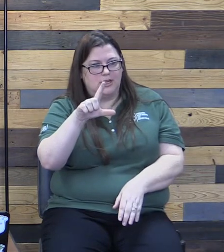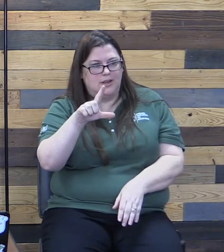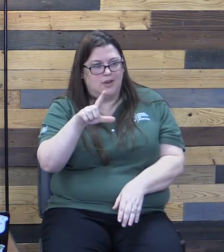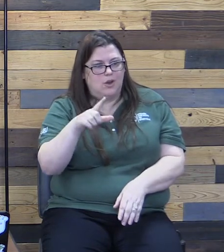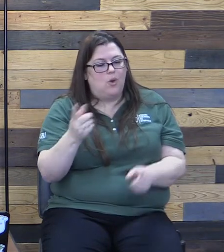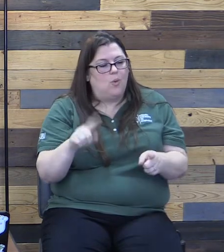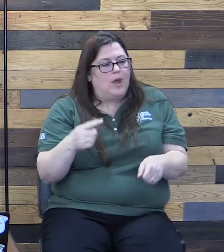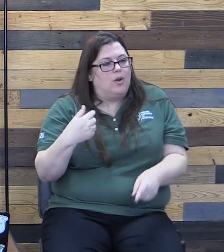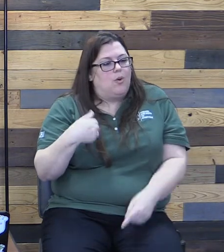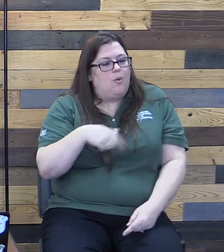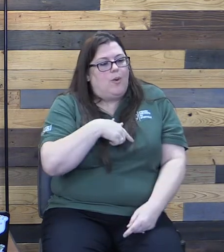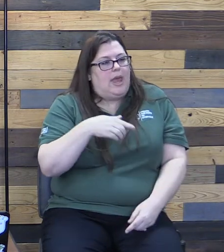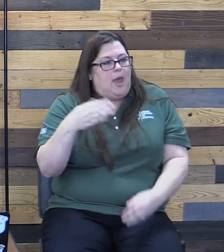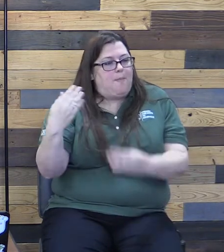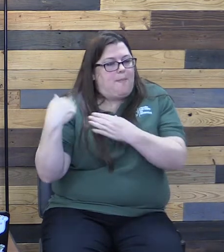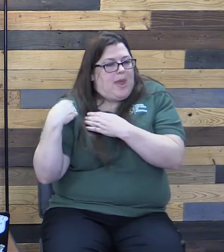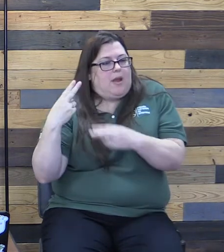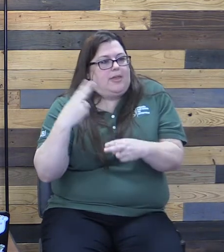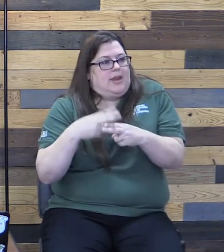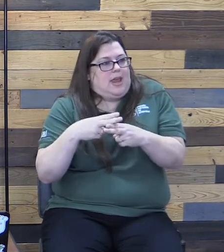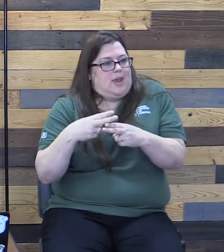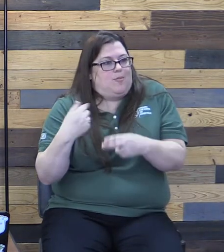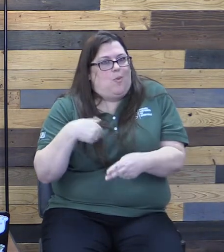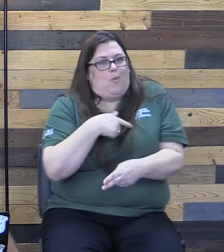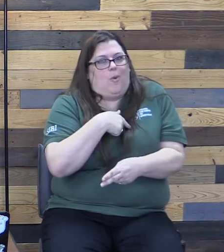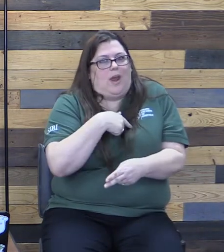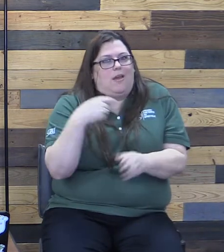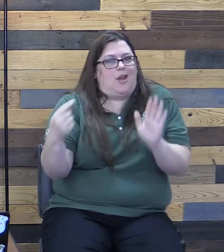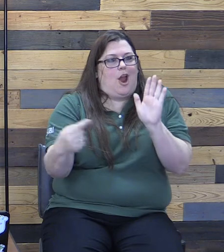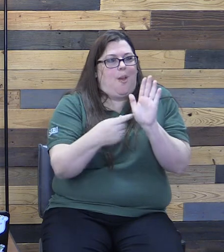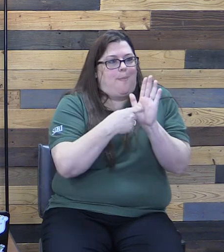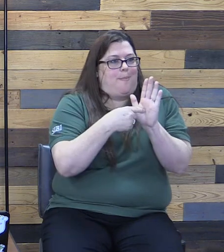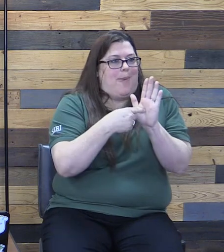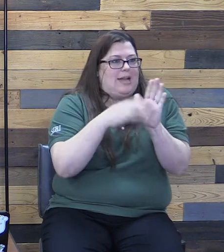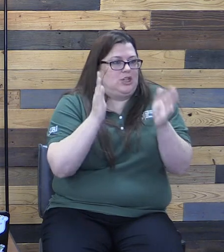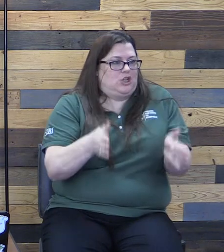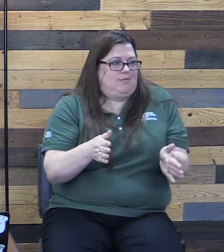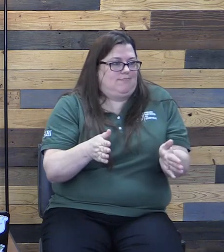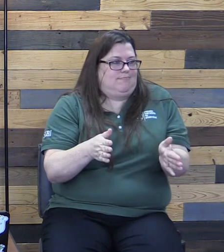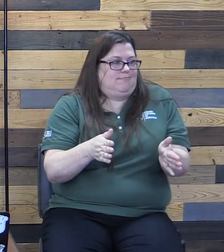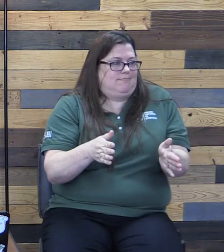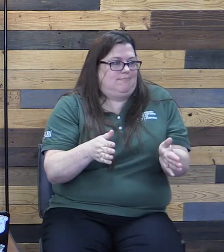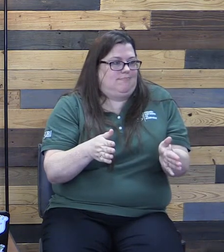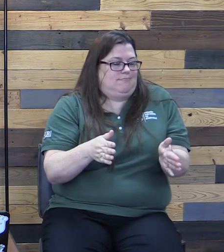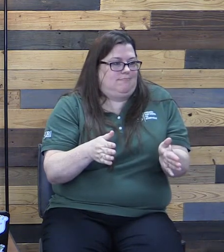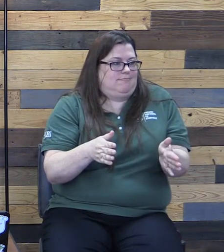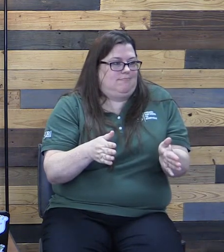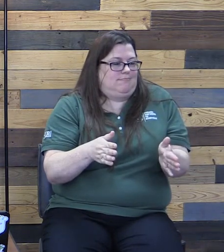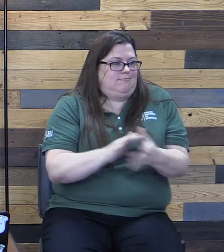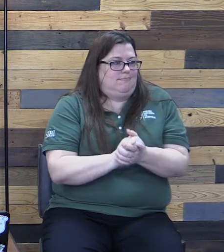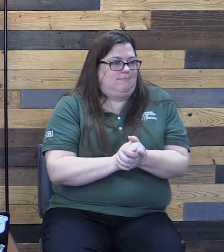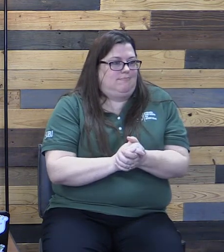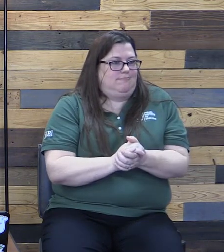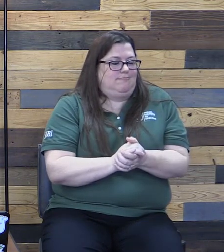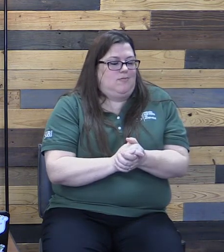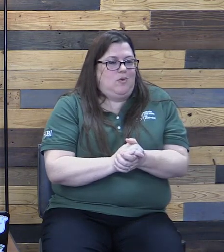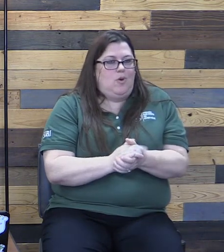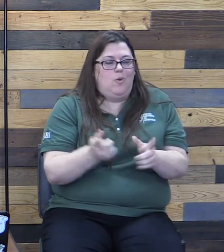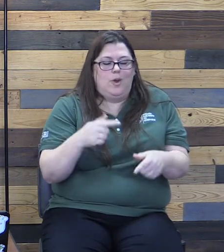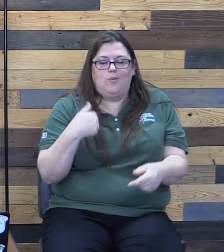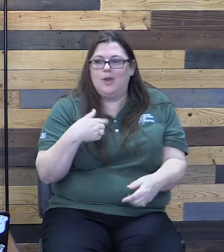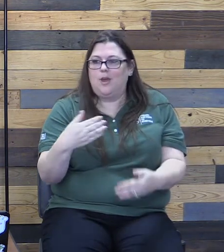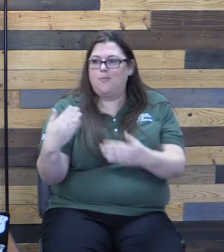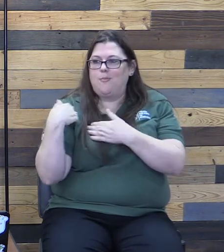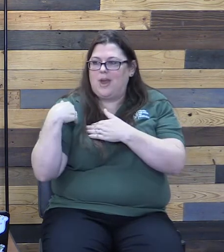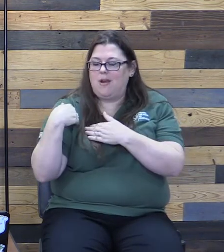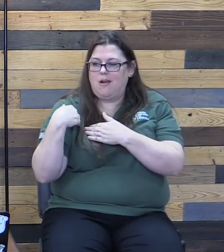name, we are representing them. We are their ambassadors, just to use another illustration from the New Testament. When I bear someone's name,